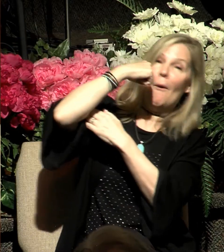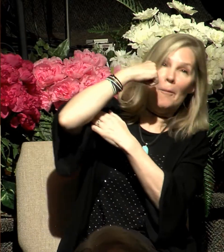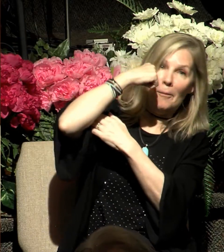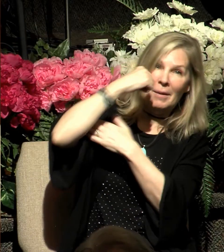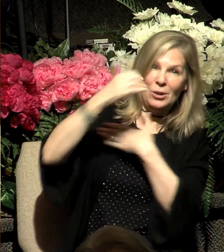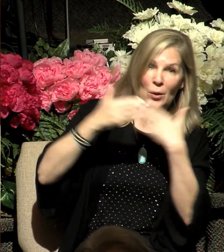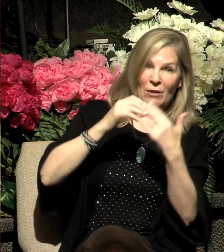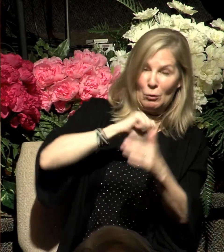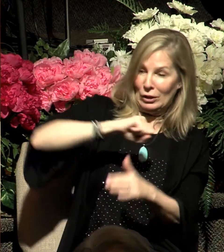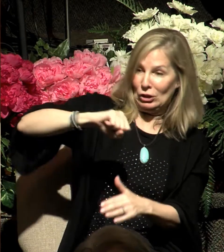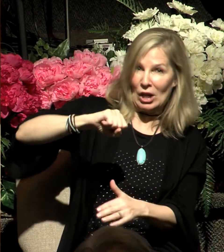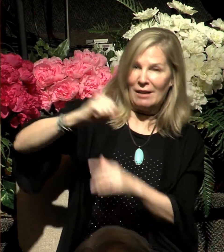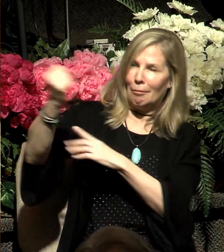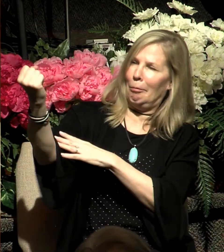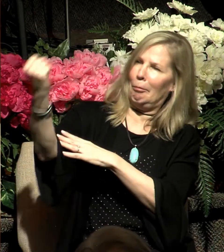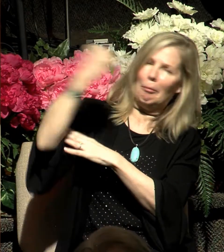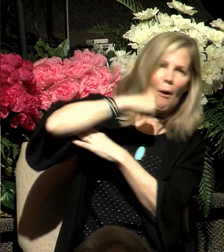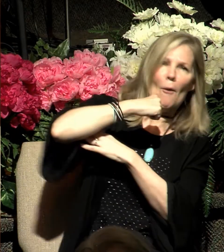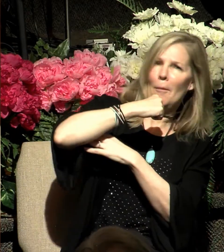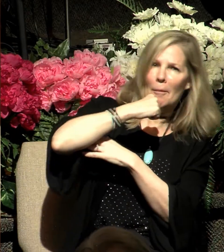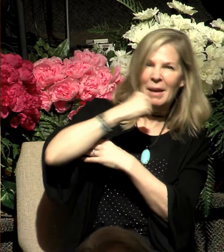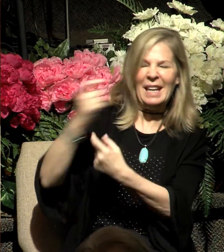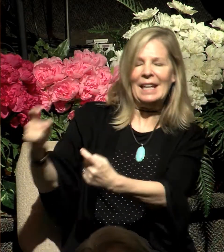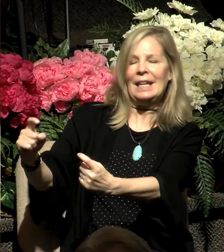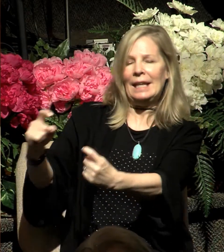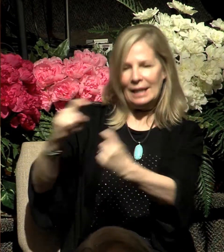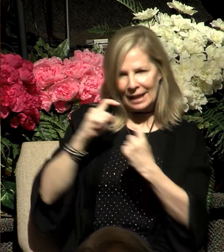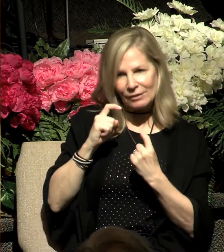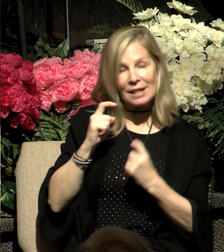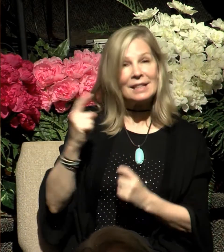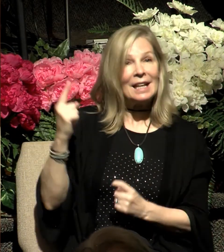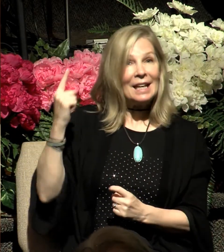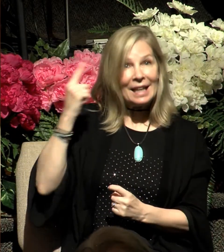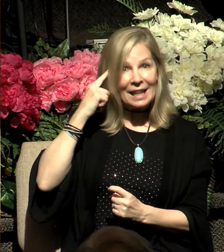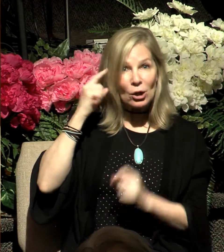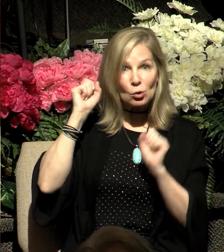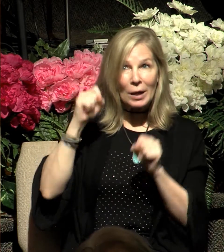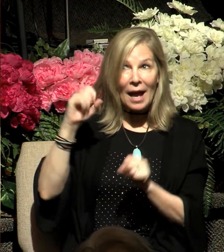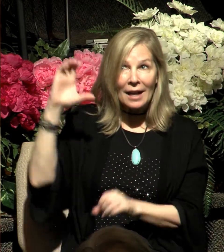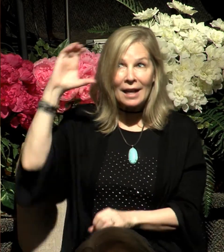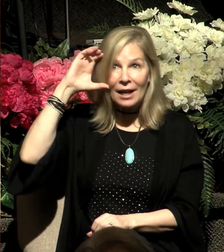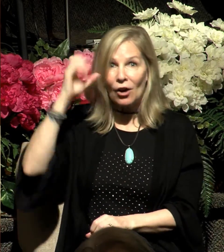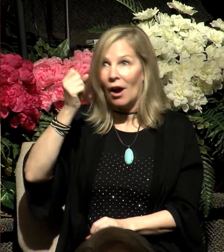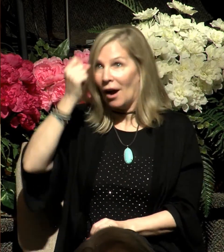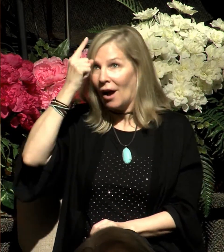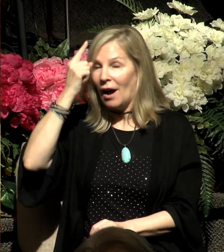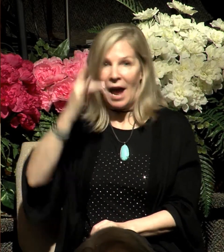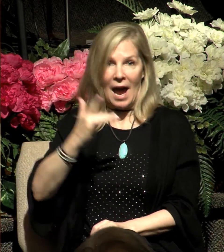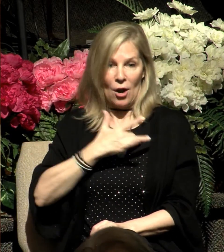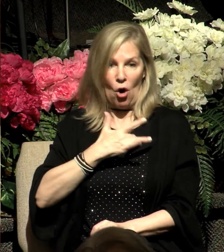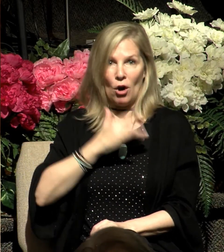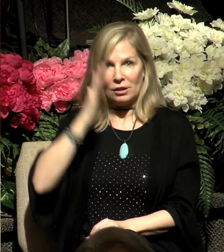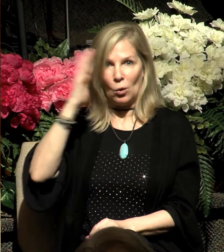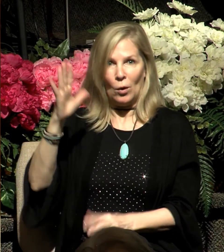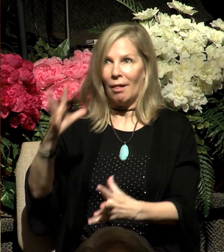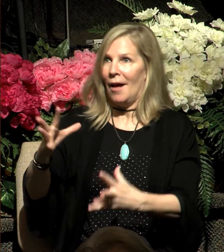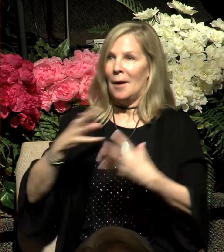of Christ and gives us ears to hear and hearts to embrace him. However, that was not the response of those present,